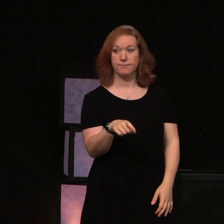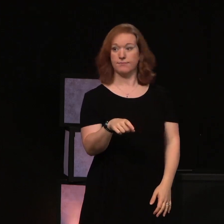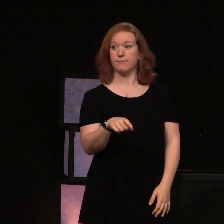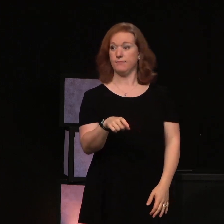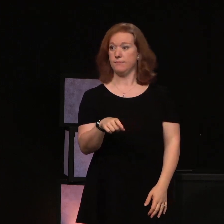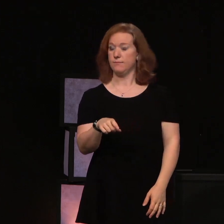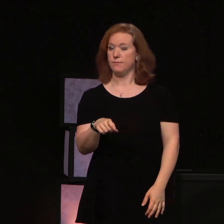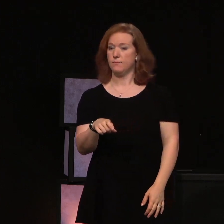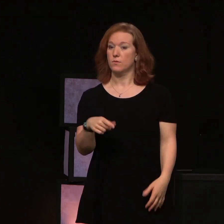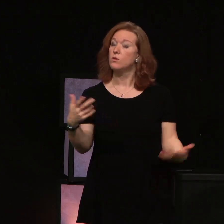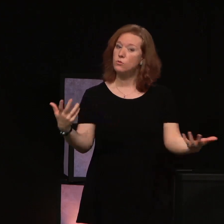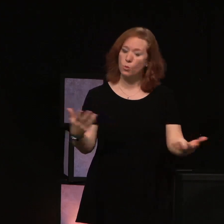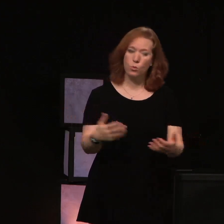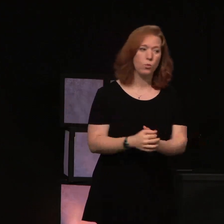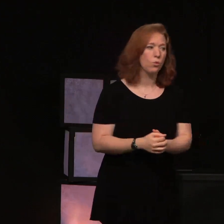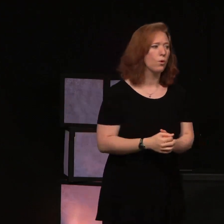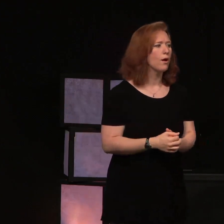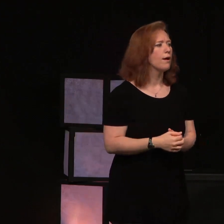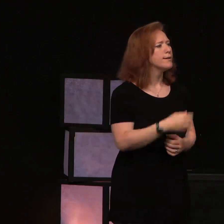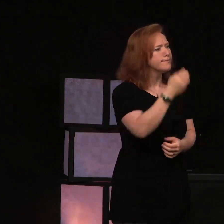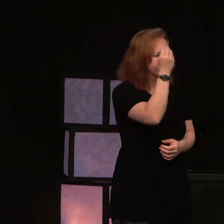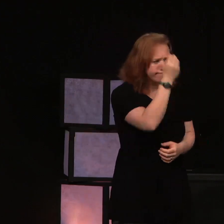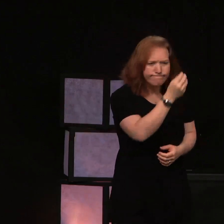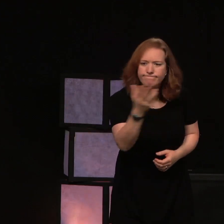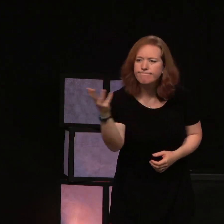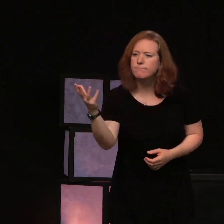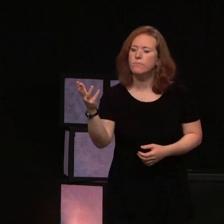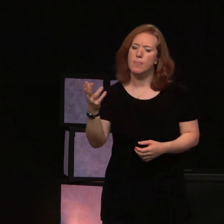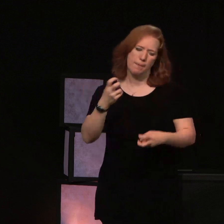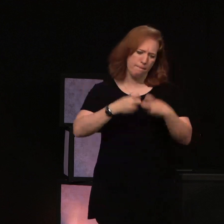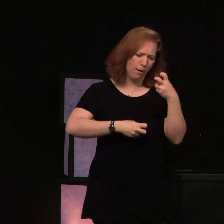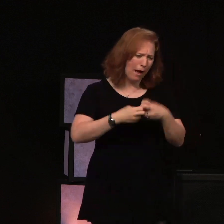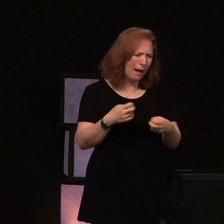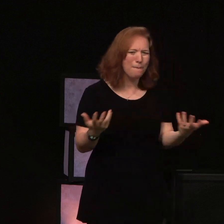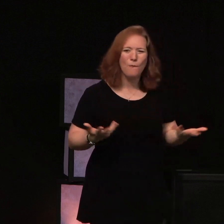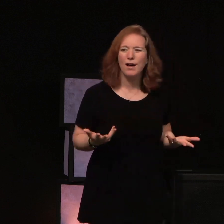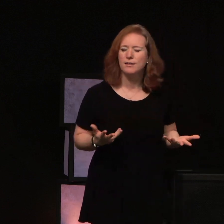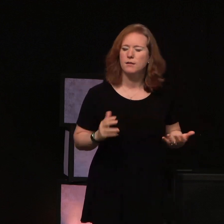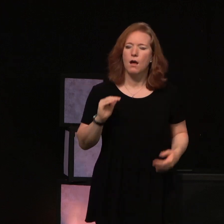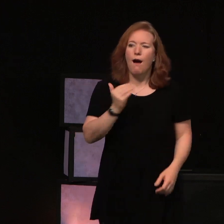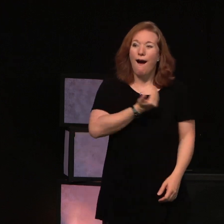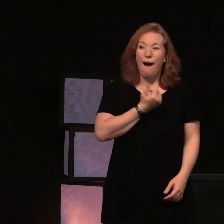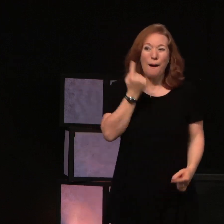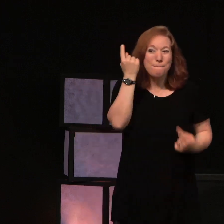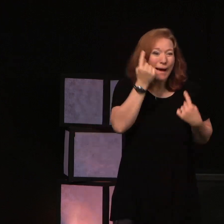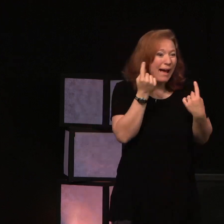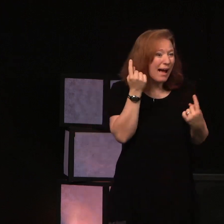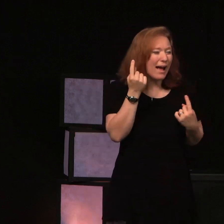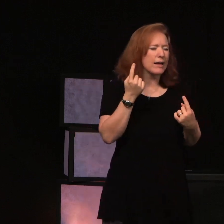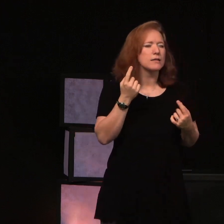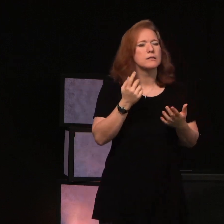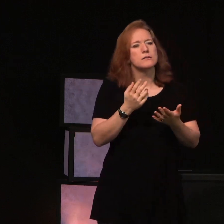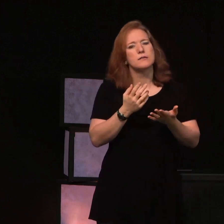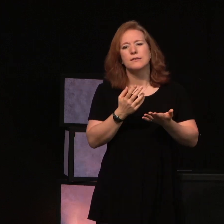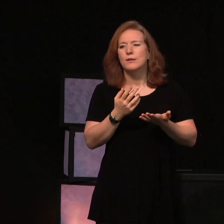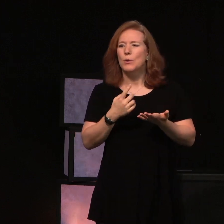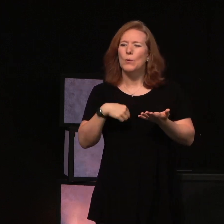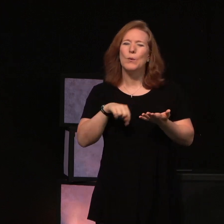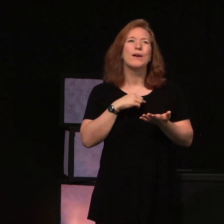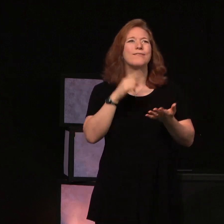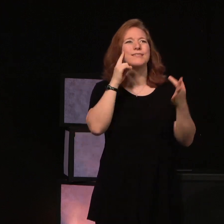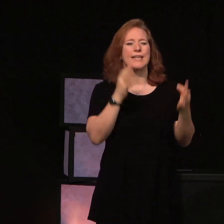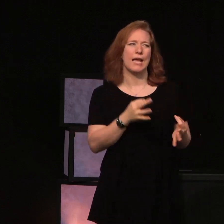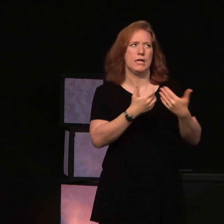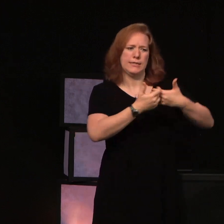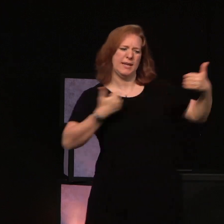So, I'm telling you the problem is in our mind, somehow we've separated God from